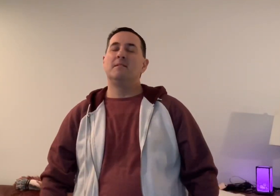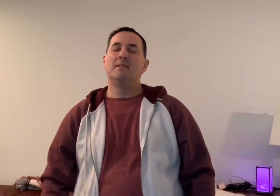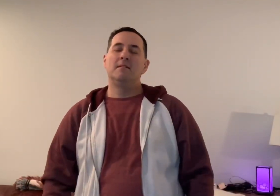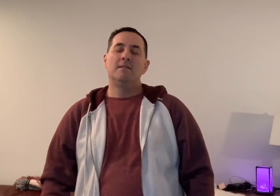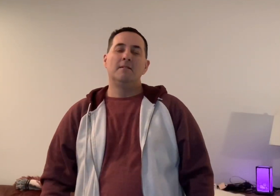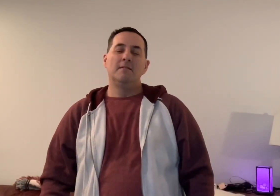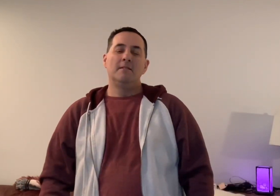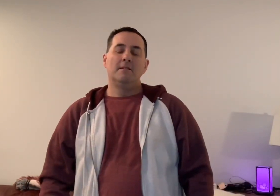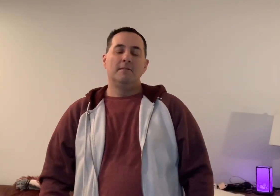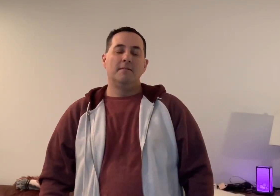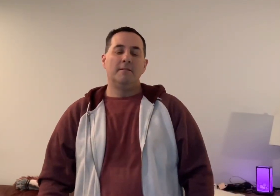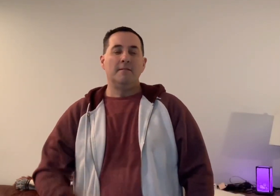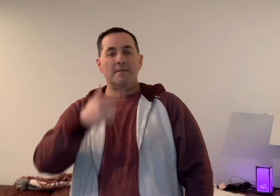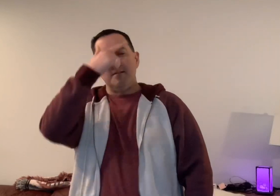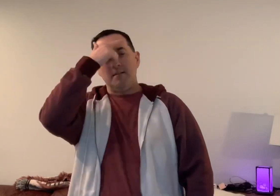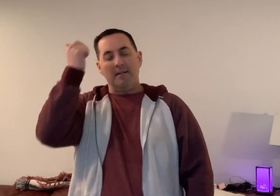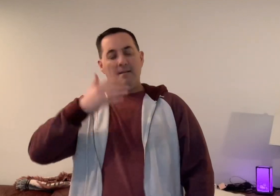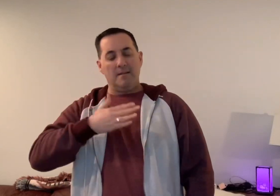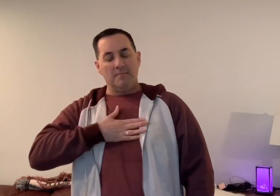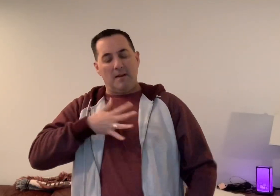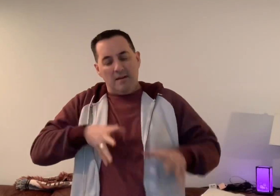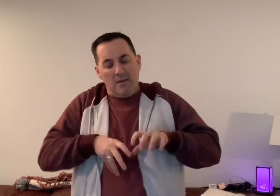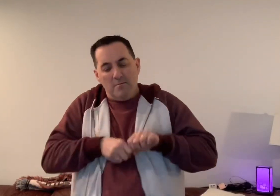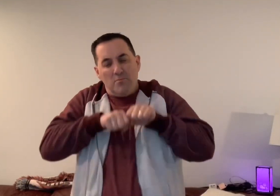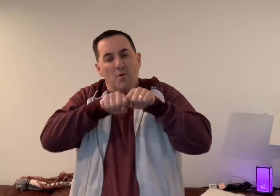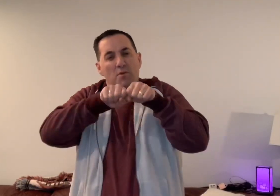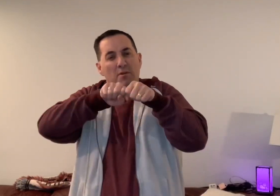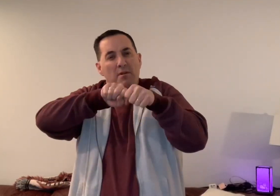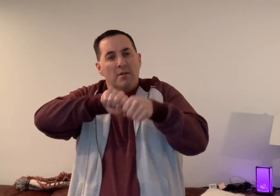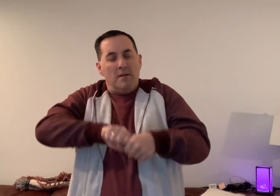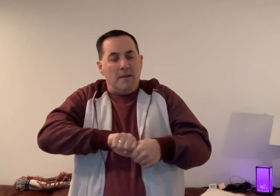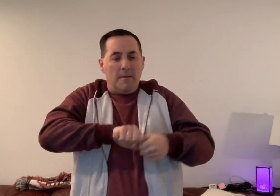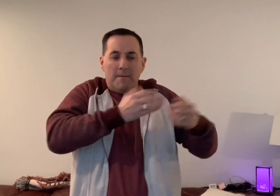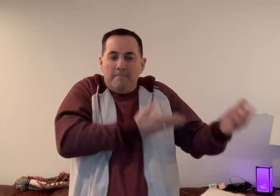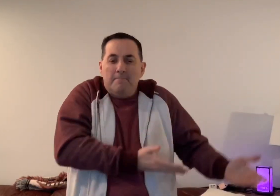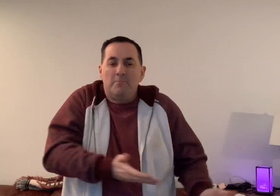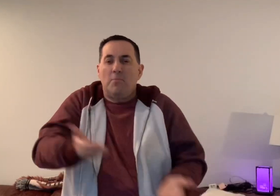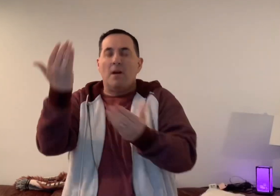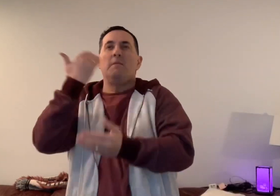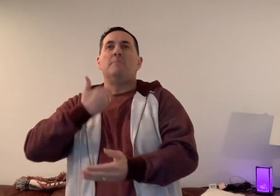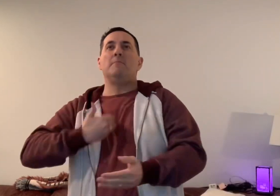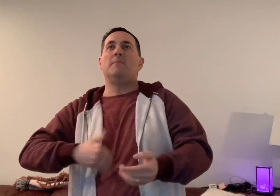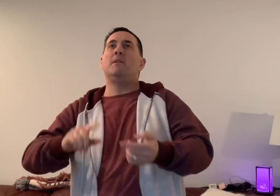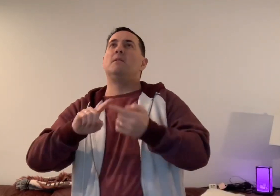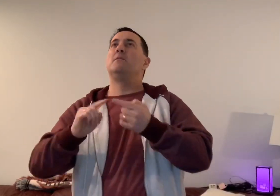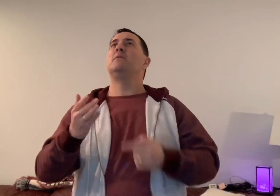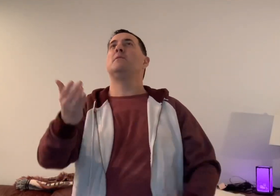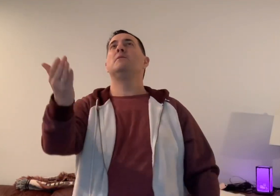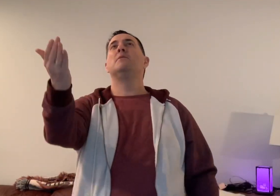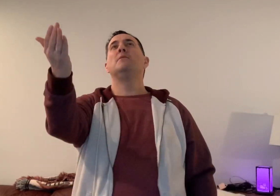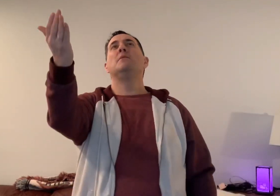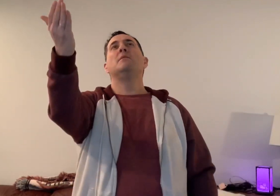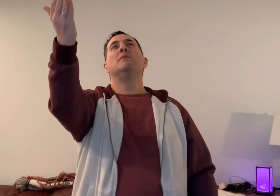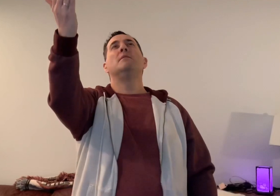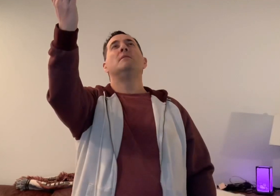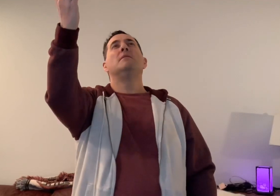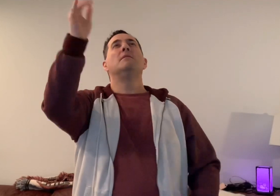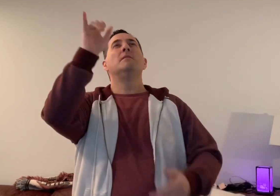Cause my brokenness brought me to you And